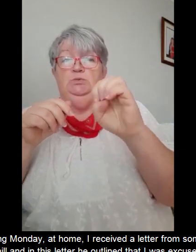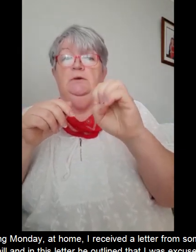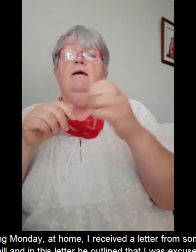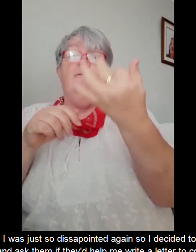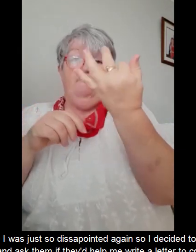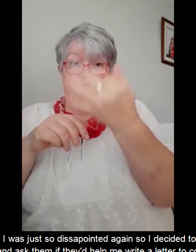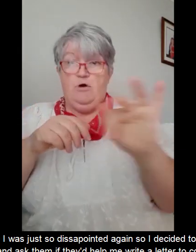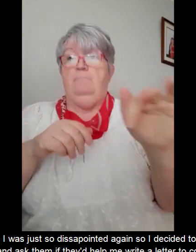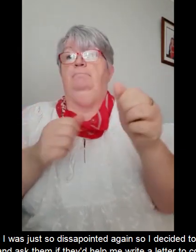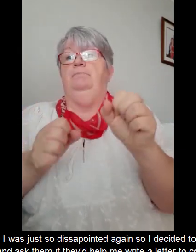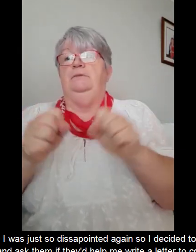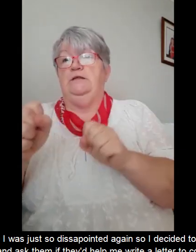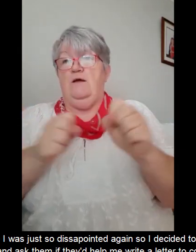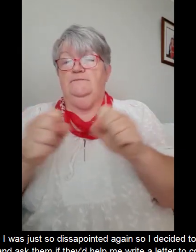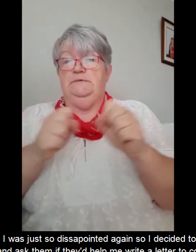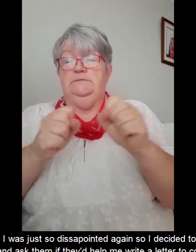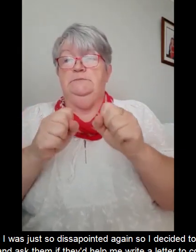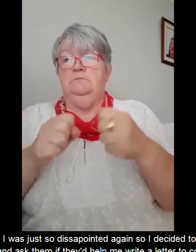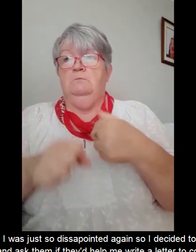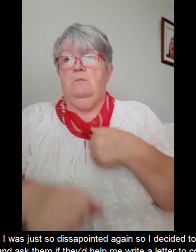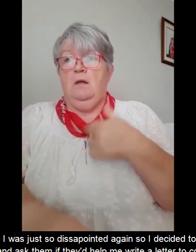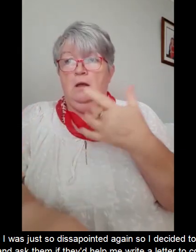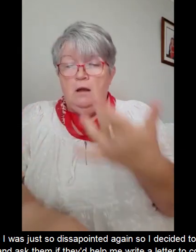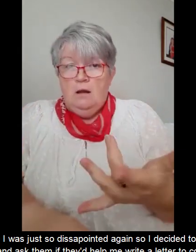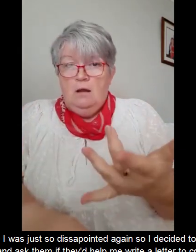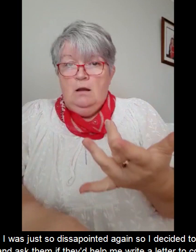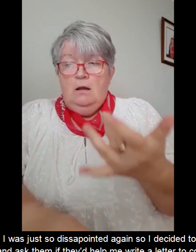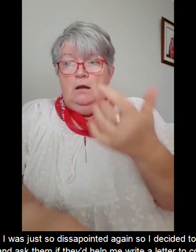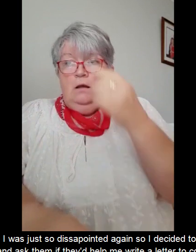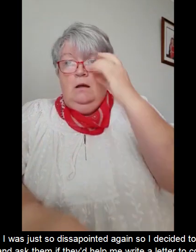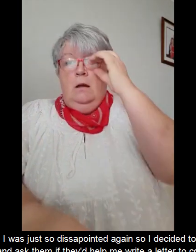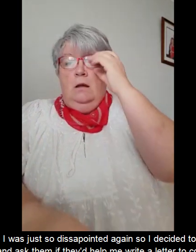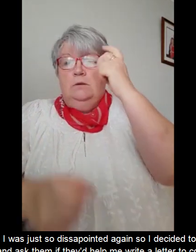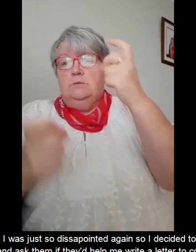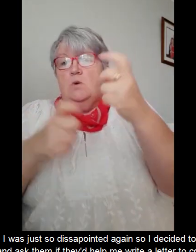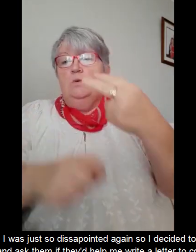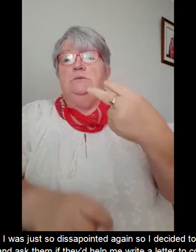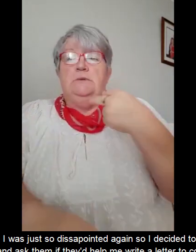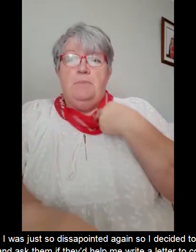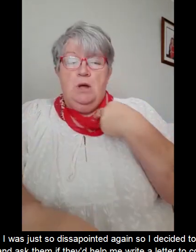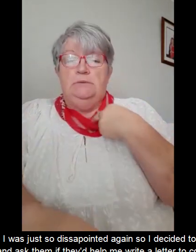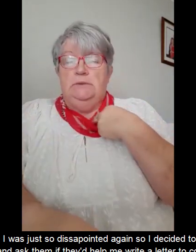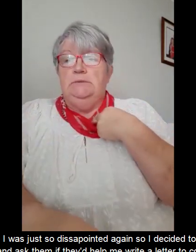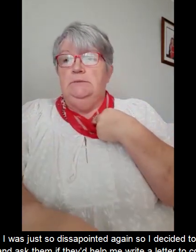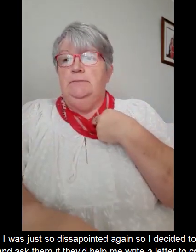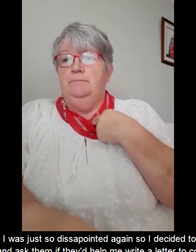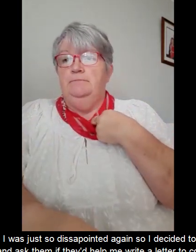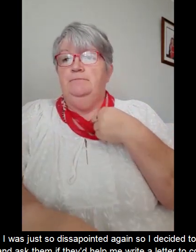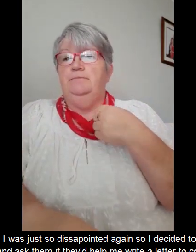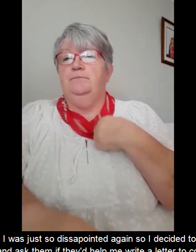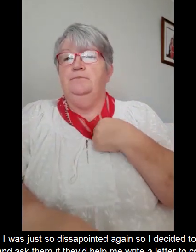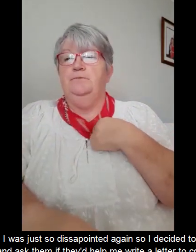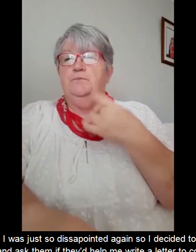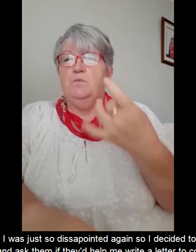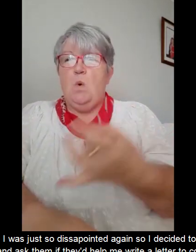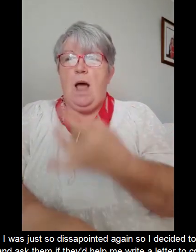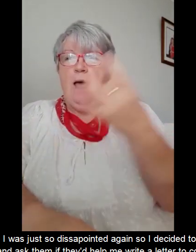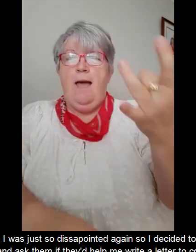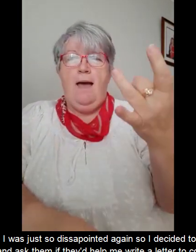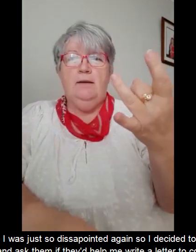You know, I was just so disappointed again. So I decided to go back into Chime and ask